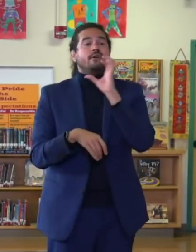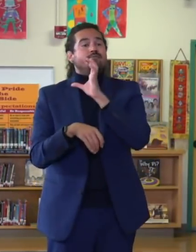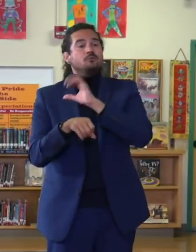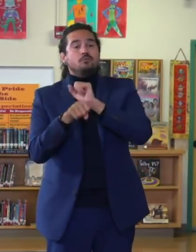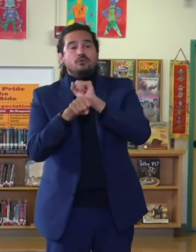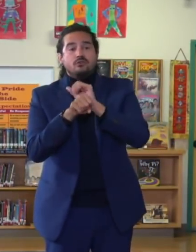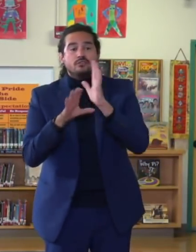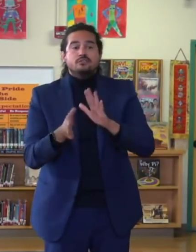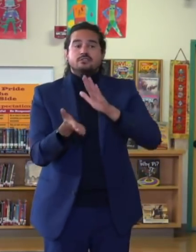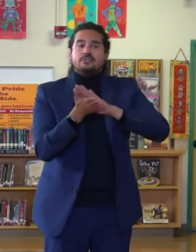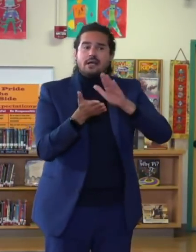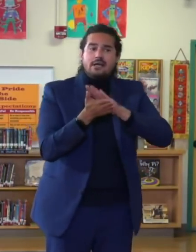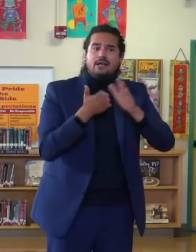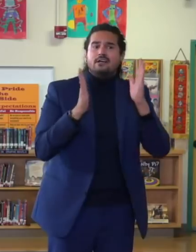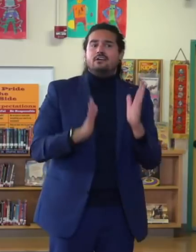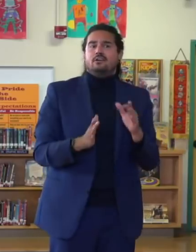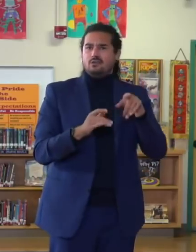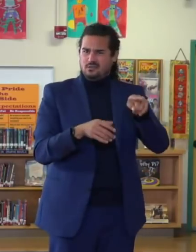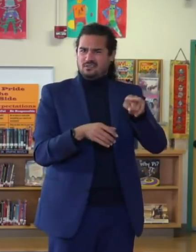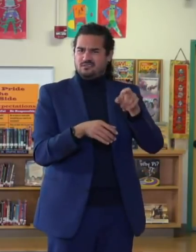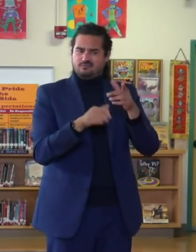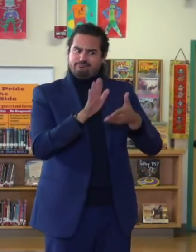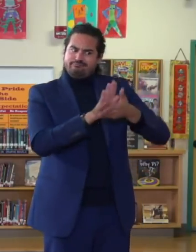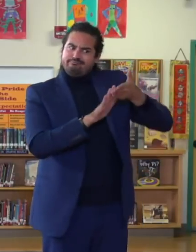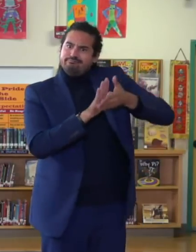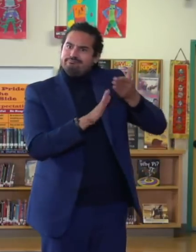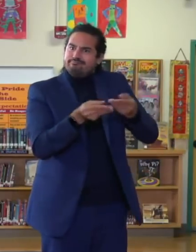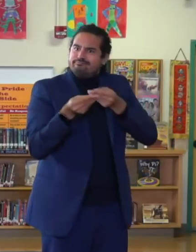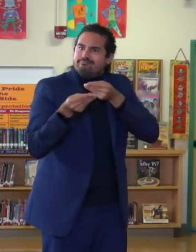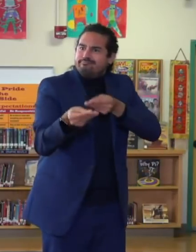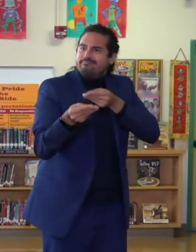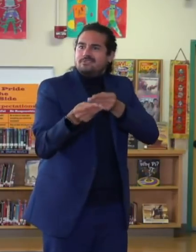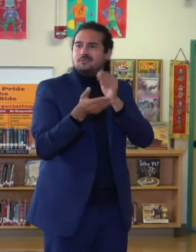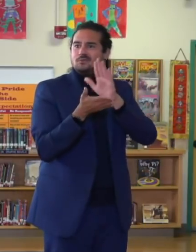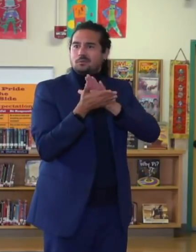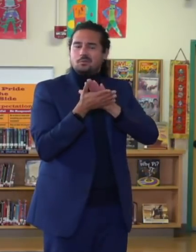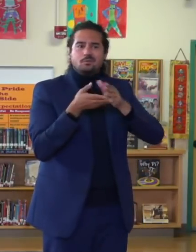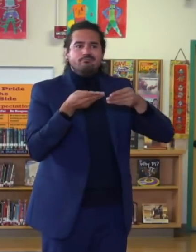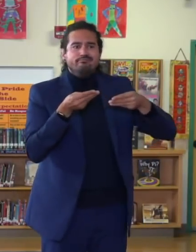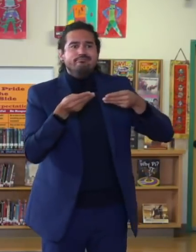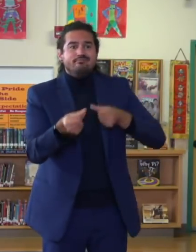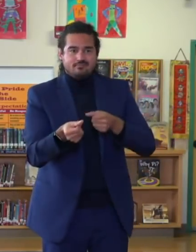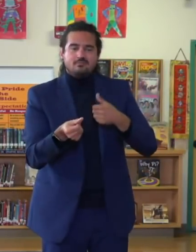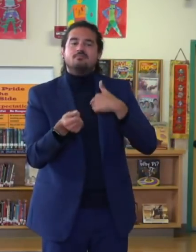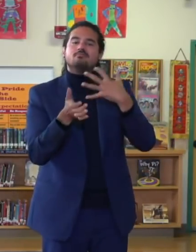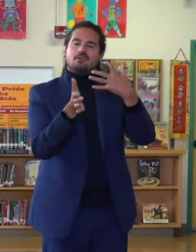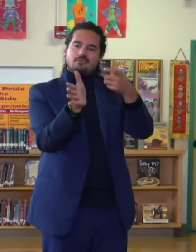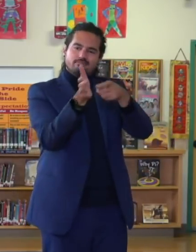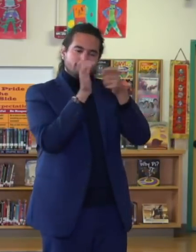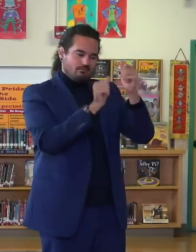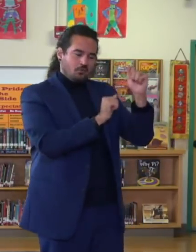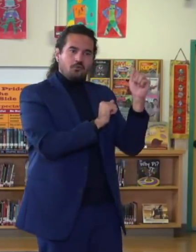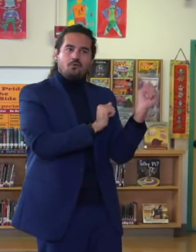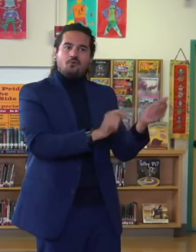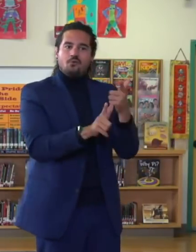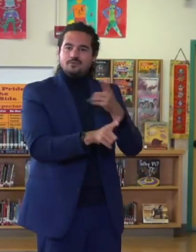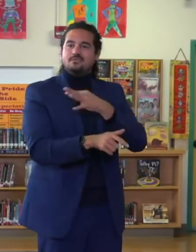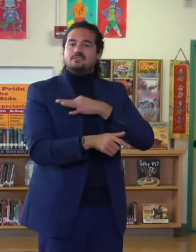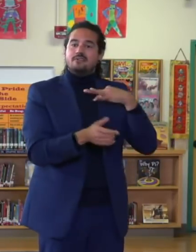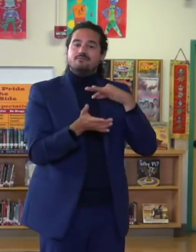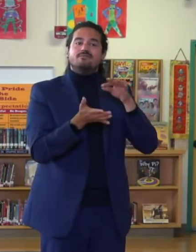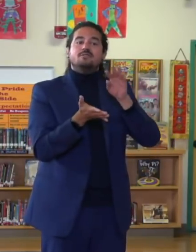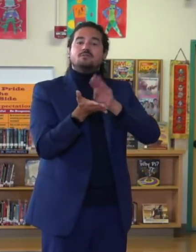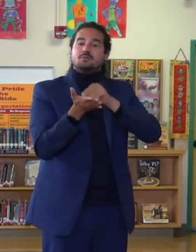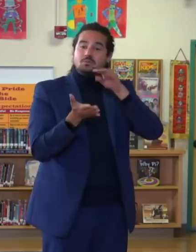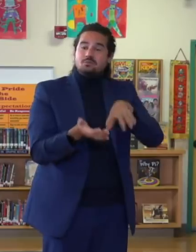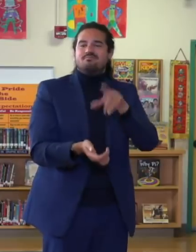the school system operational, also see them get vaccinated as well. And we